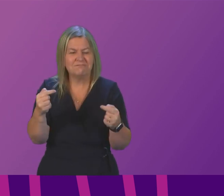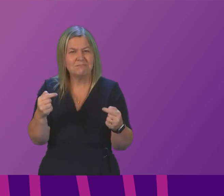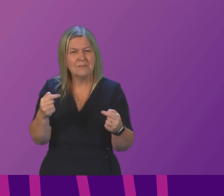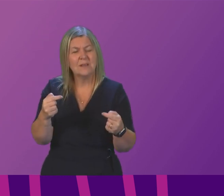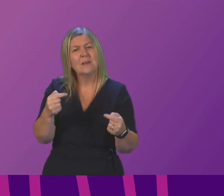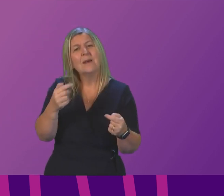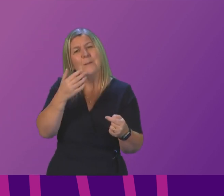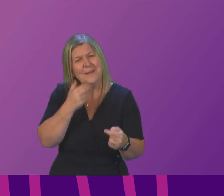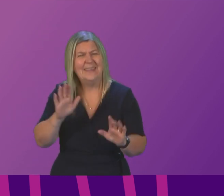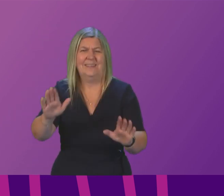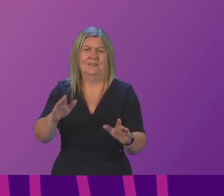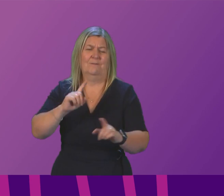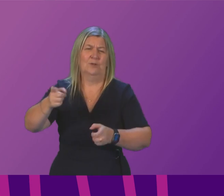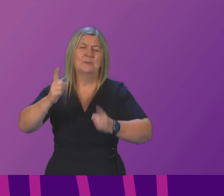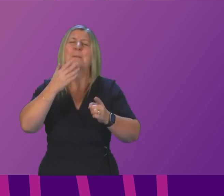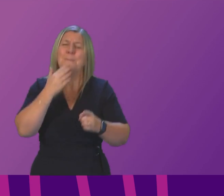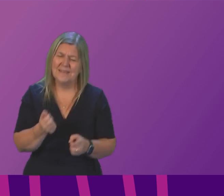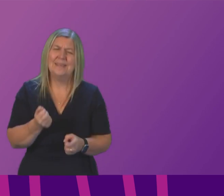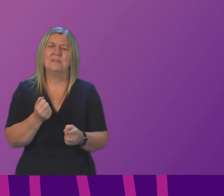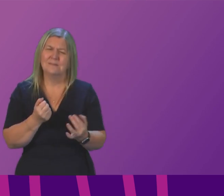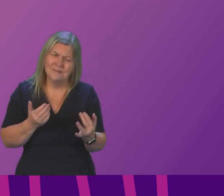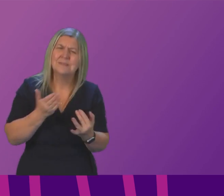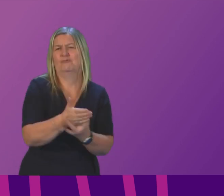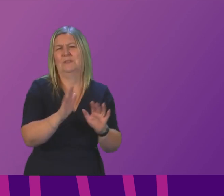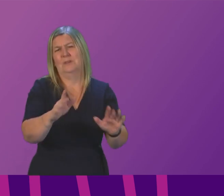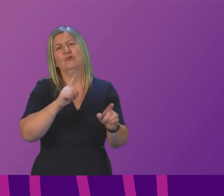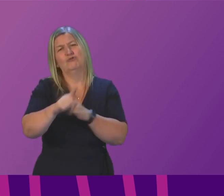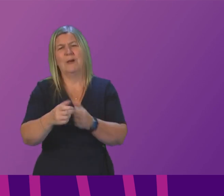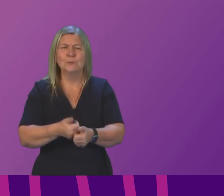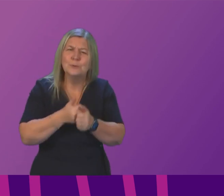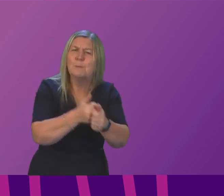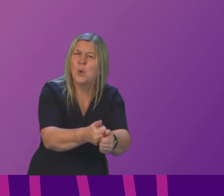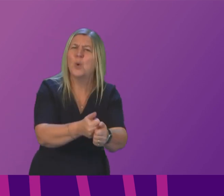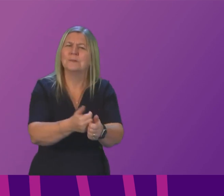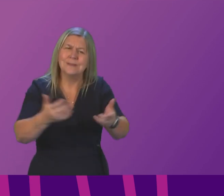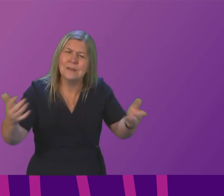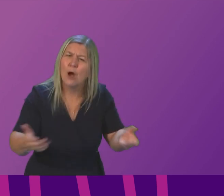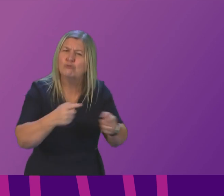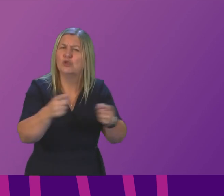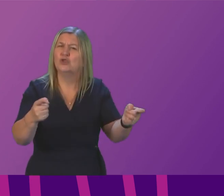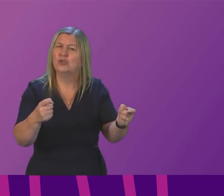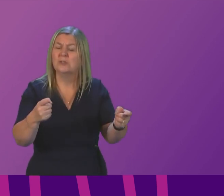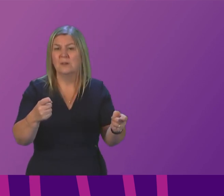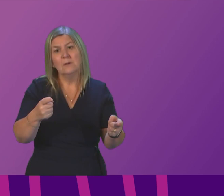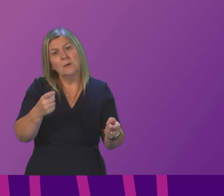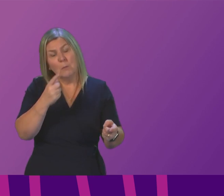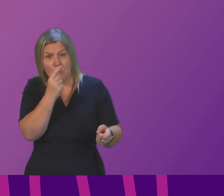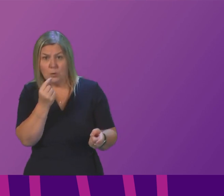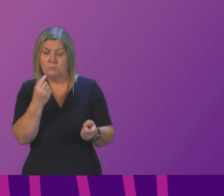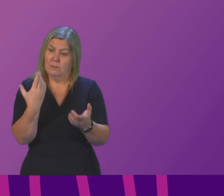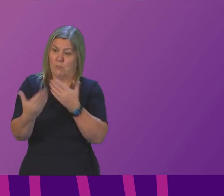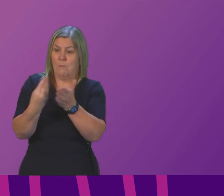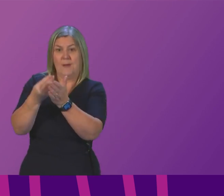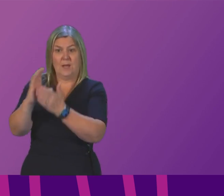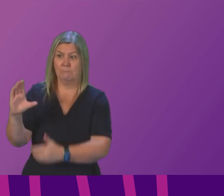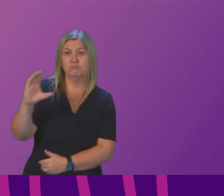intervene and provide the leadership that has been sorely lacking so far and if necessary commit additional financial resources so that Cosla and Glasgow City